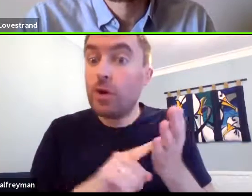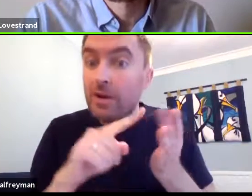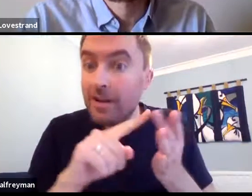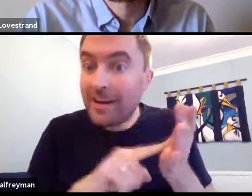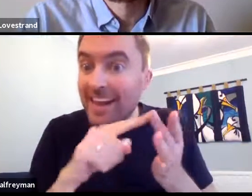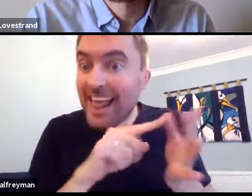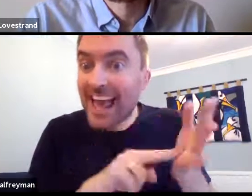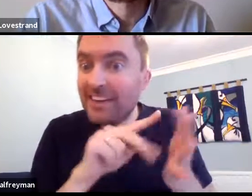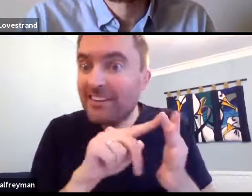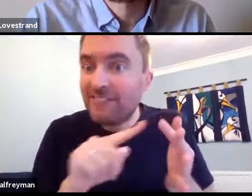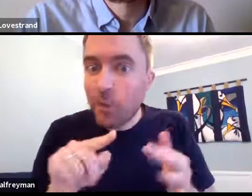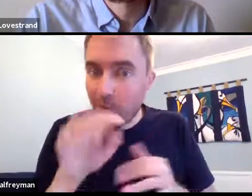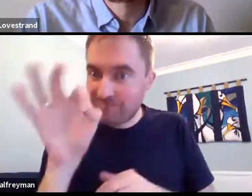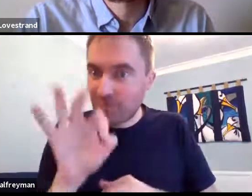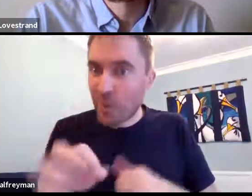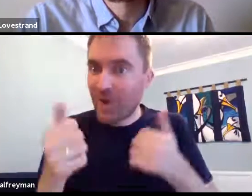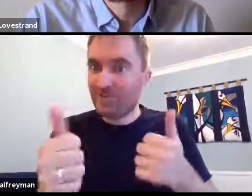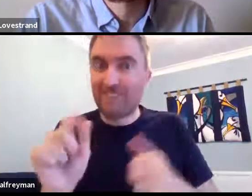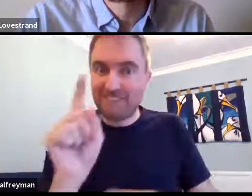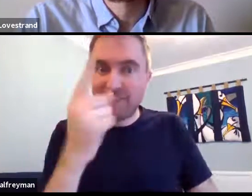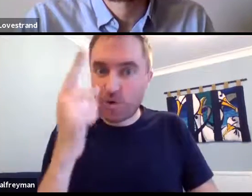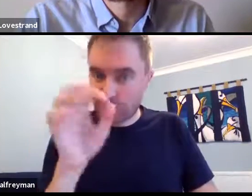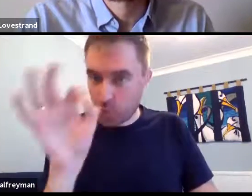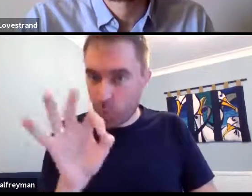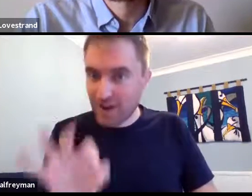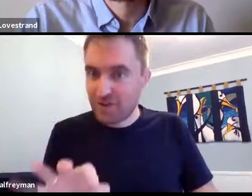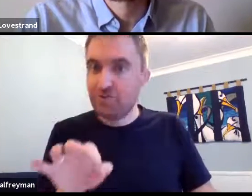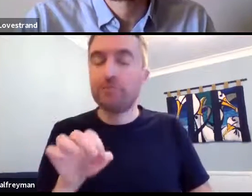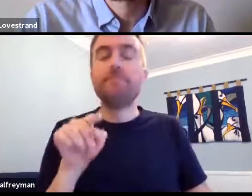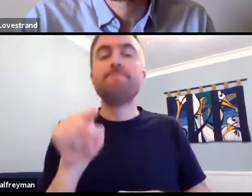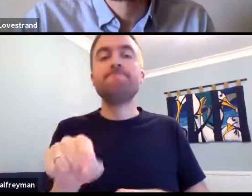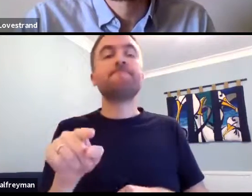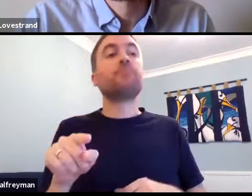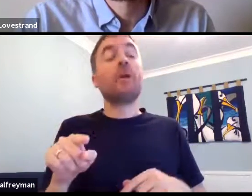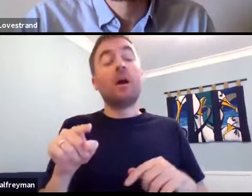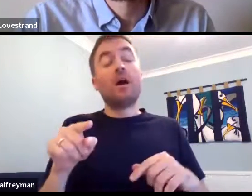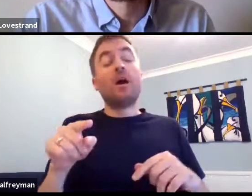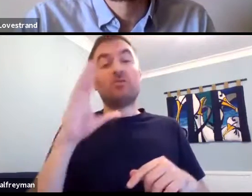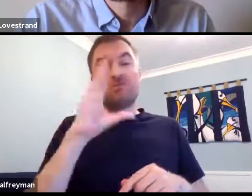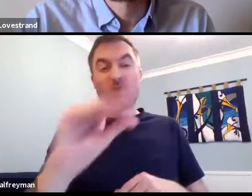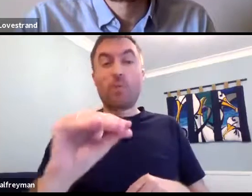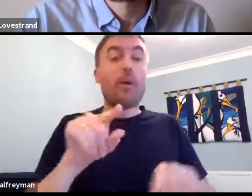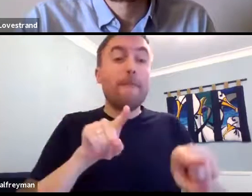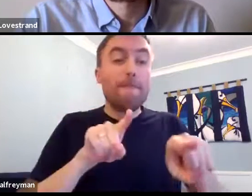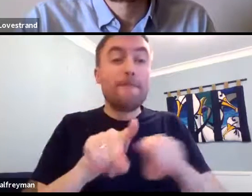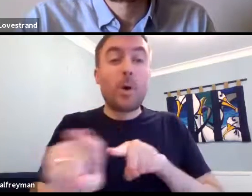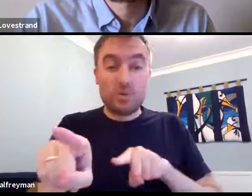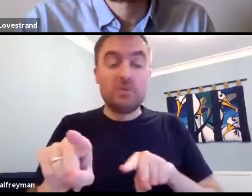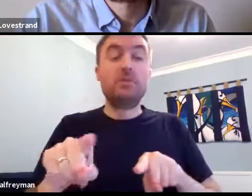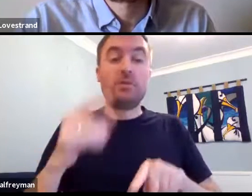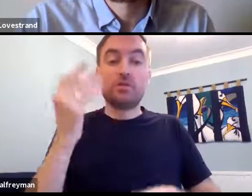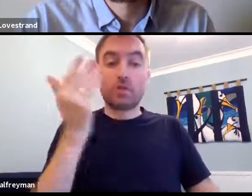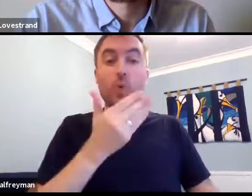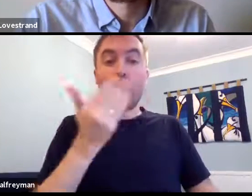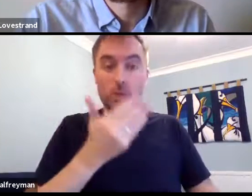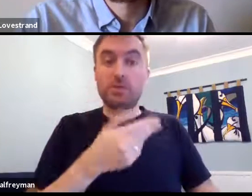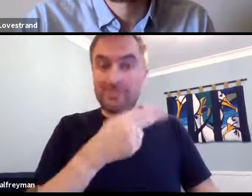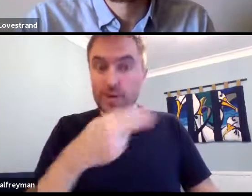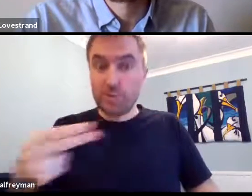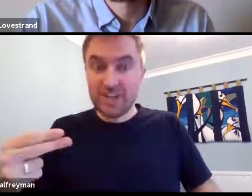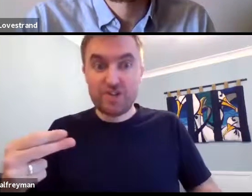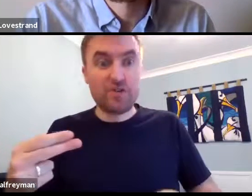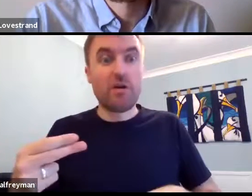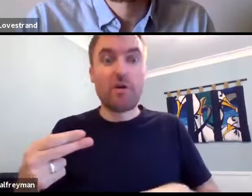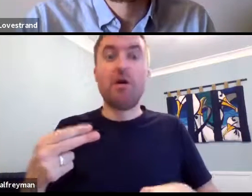So thank you, Lillianne, for that question, that first question. Just to let you